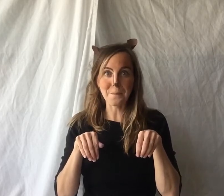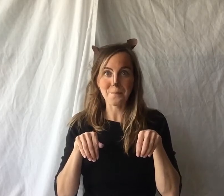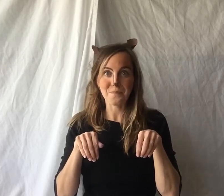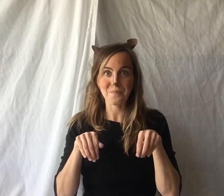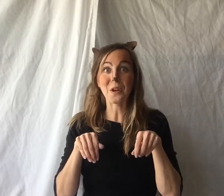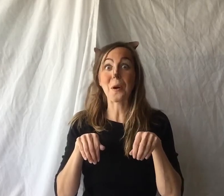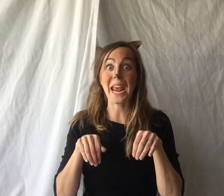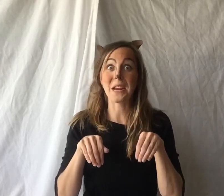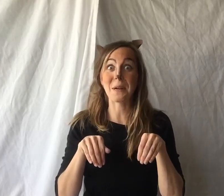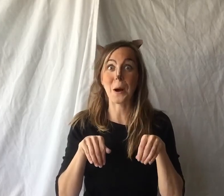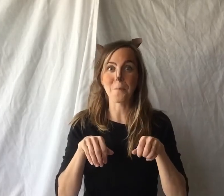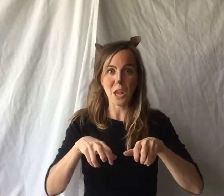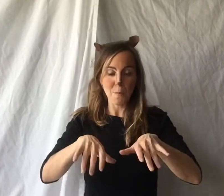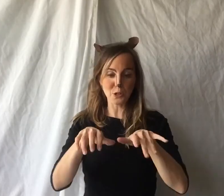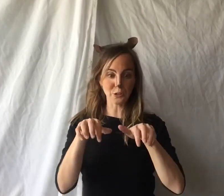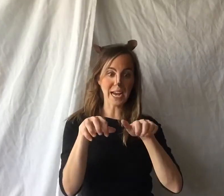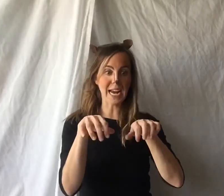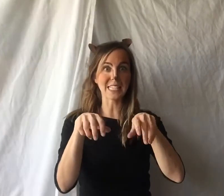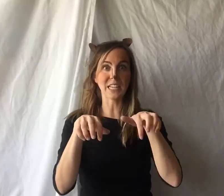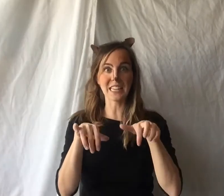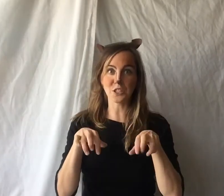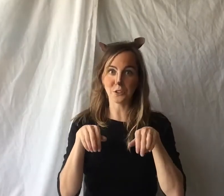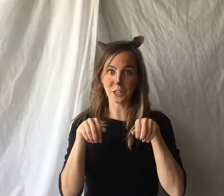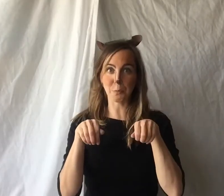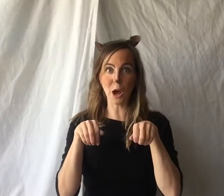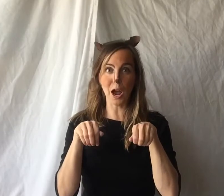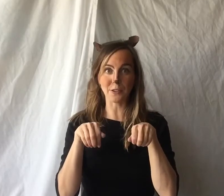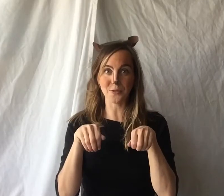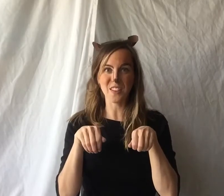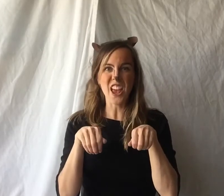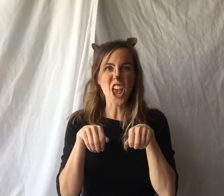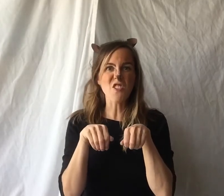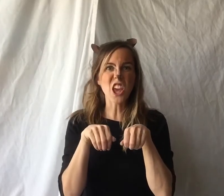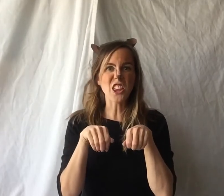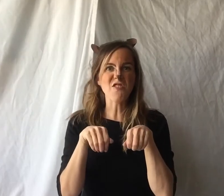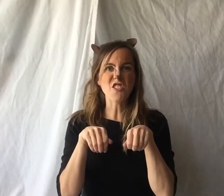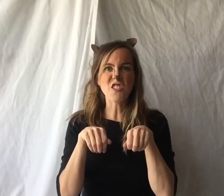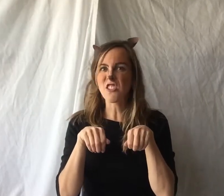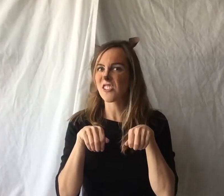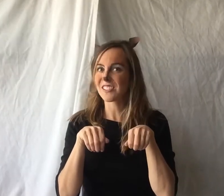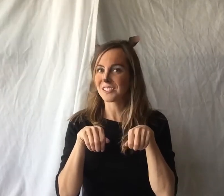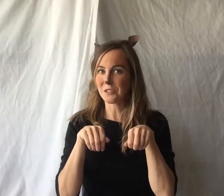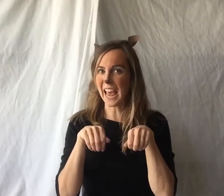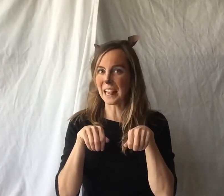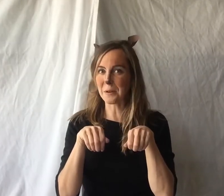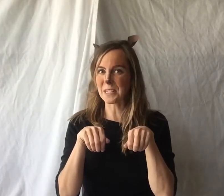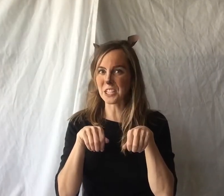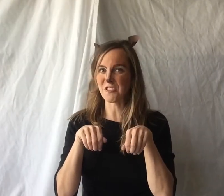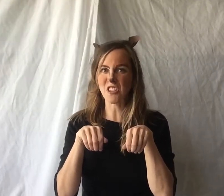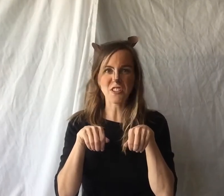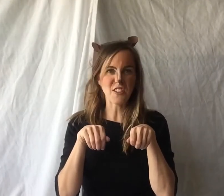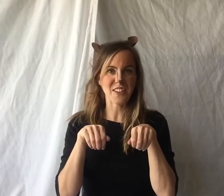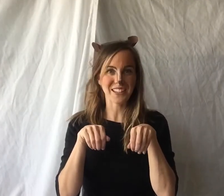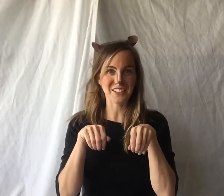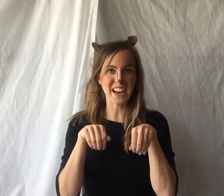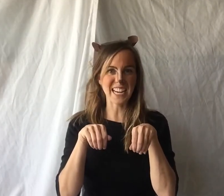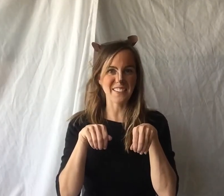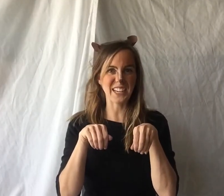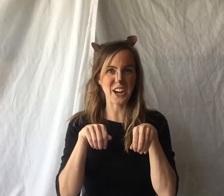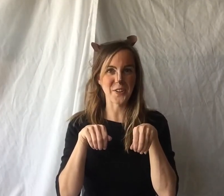okay here we go put your hands out like this so they're like your paws do that a little bit too you ready here we go